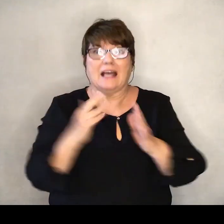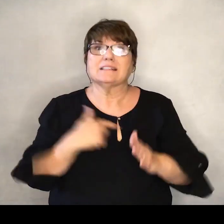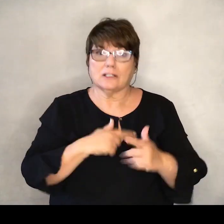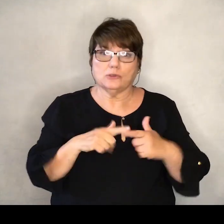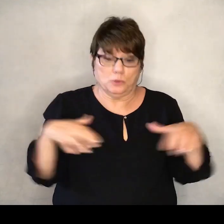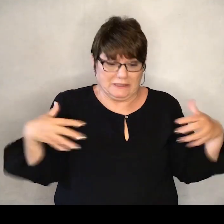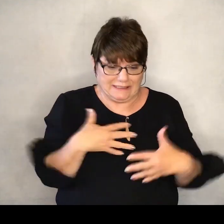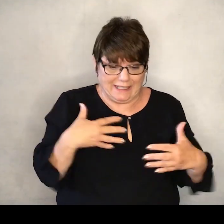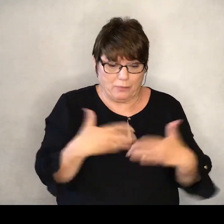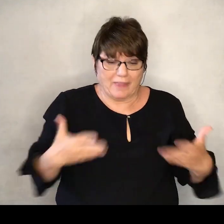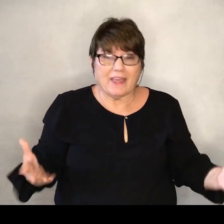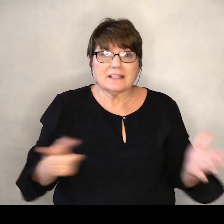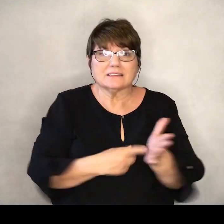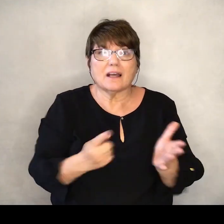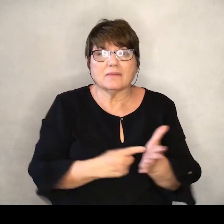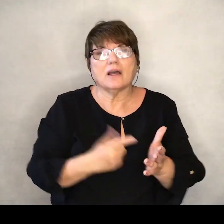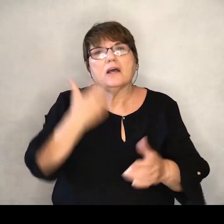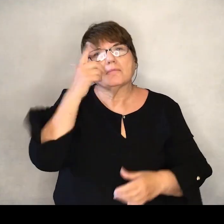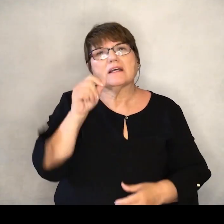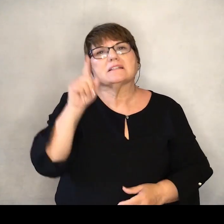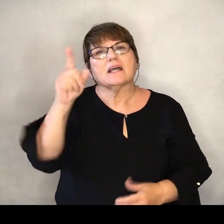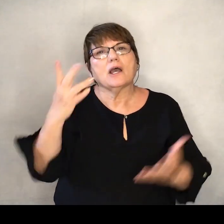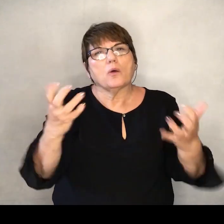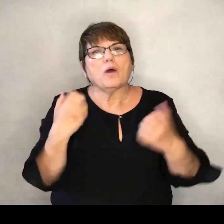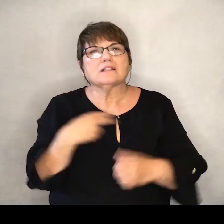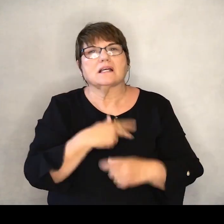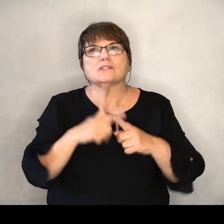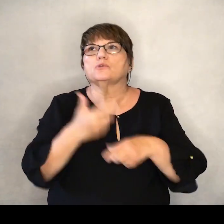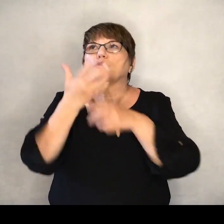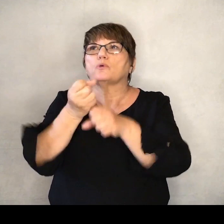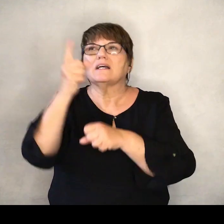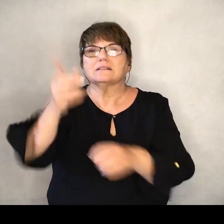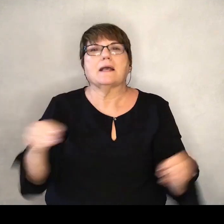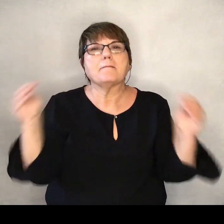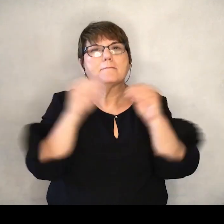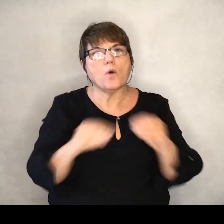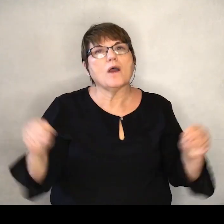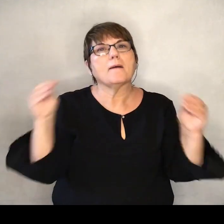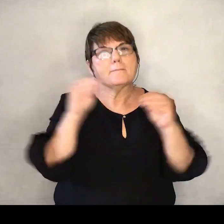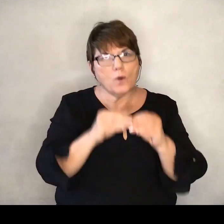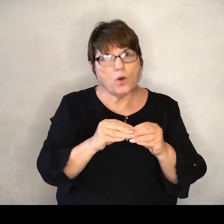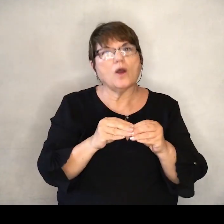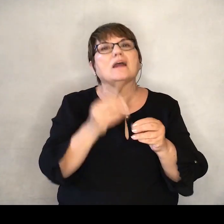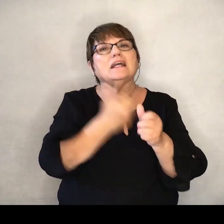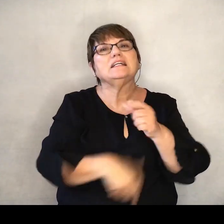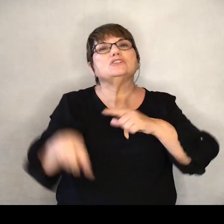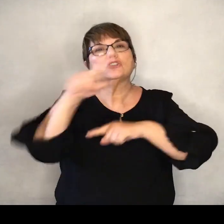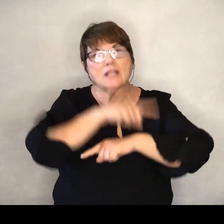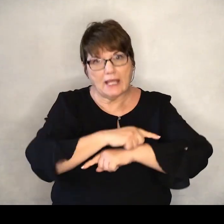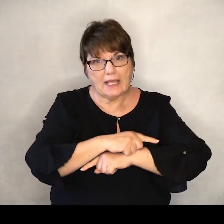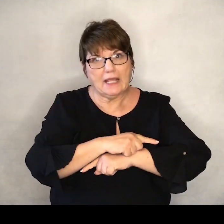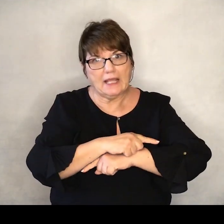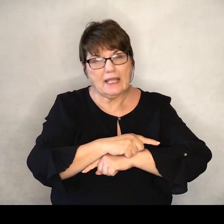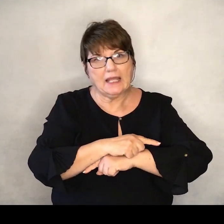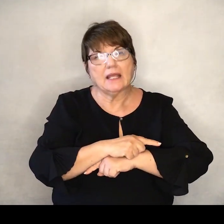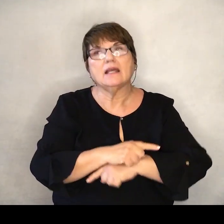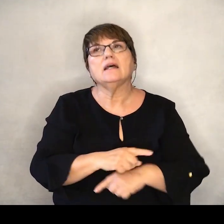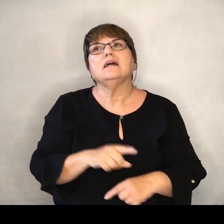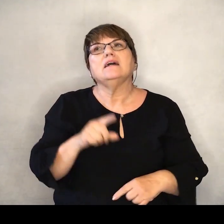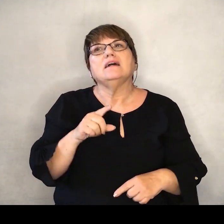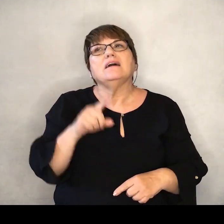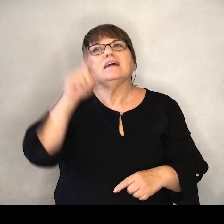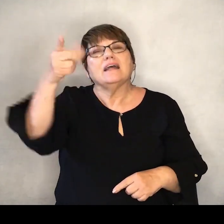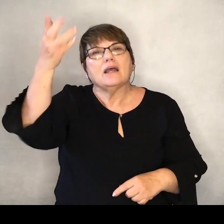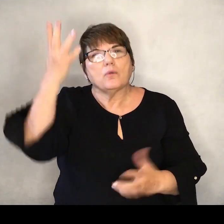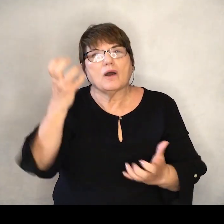sometimes because he wants us to trust him more and more each day. He wants us